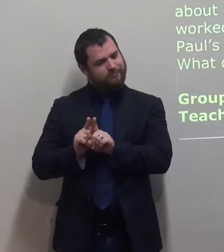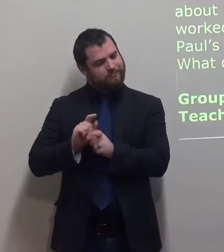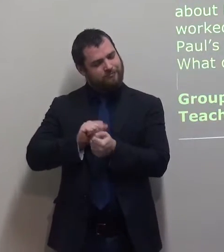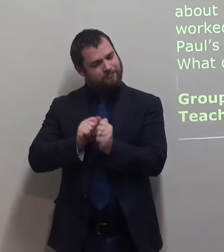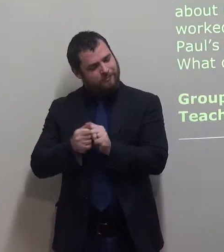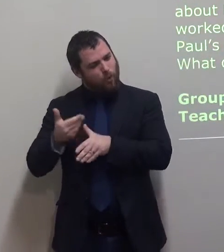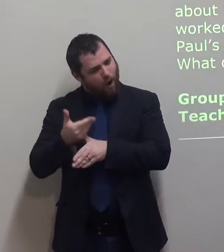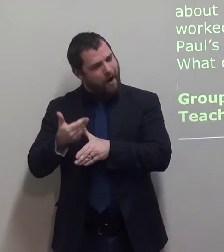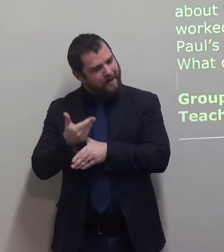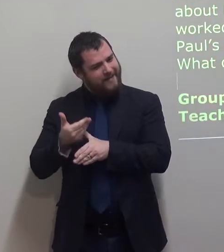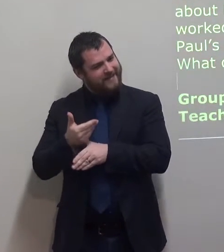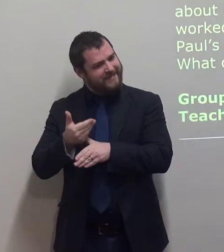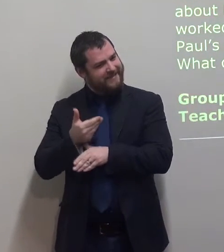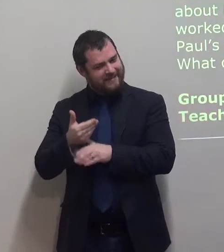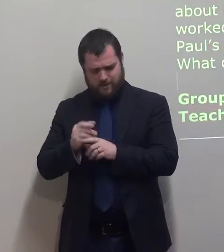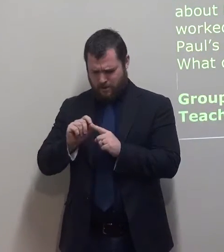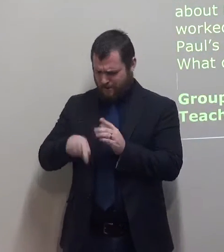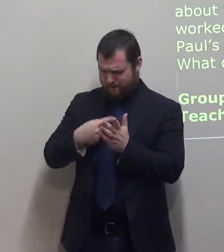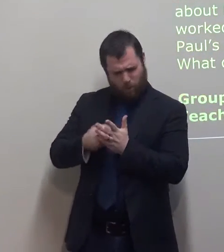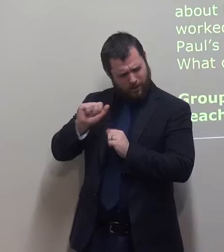he seen Paul's work and then he can help.